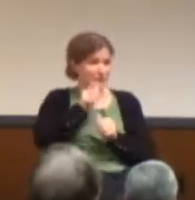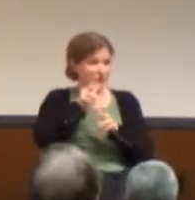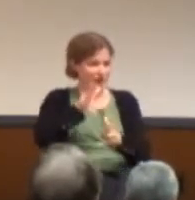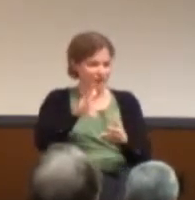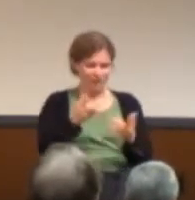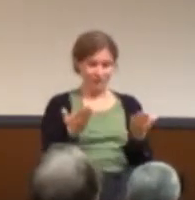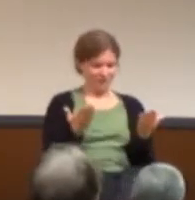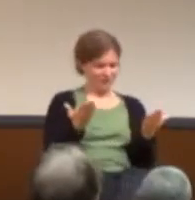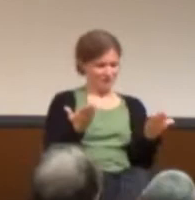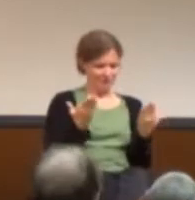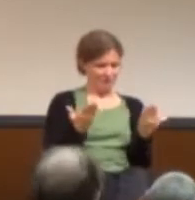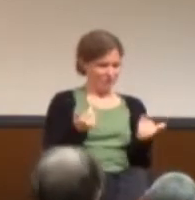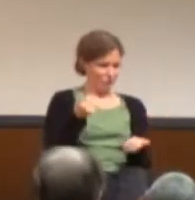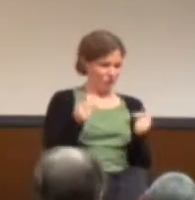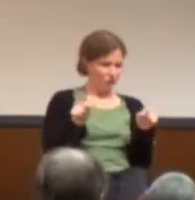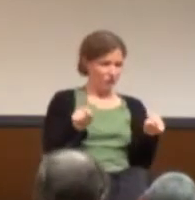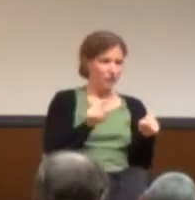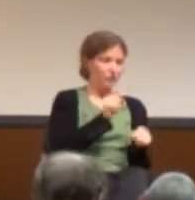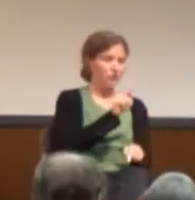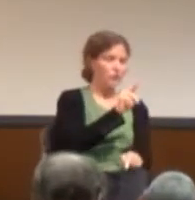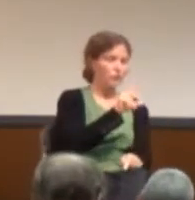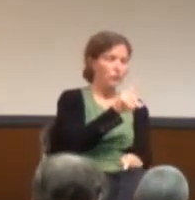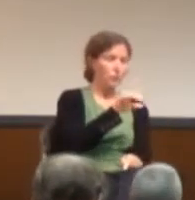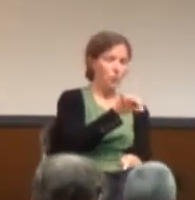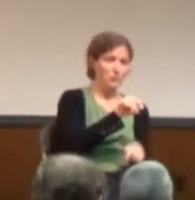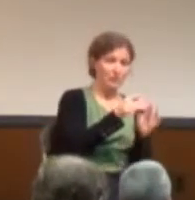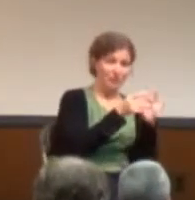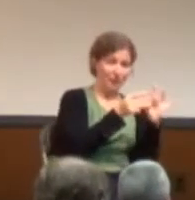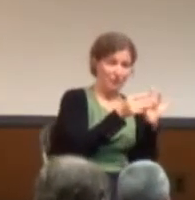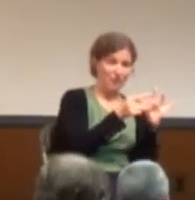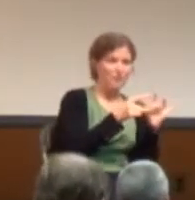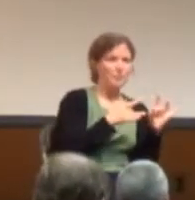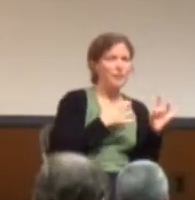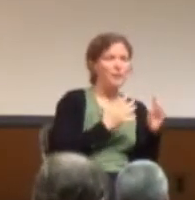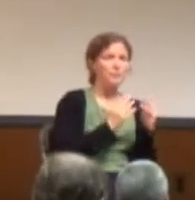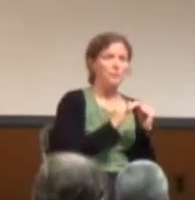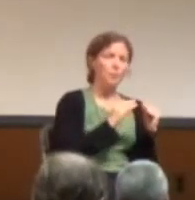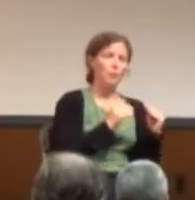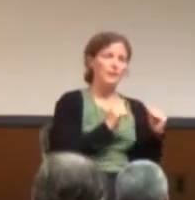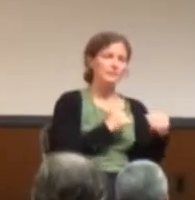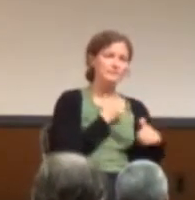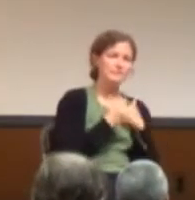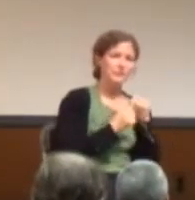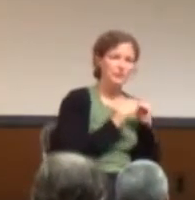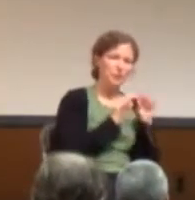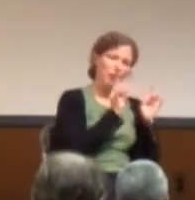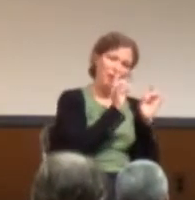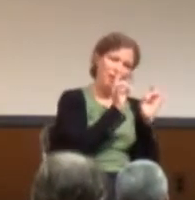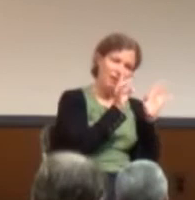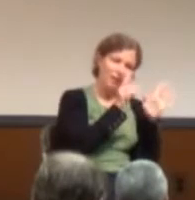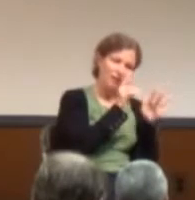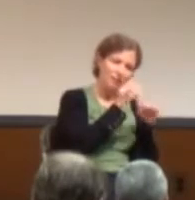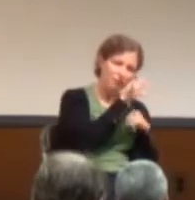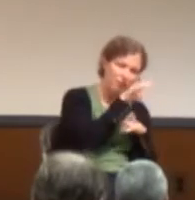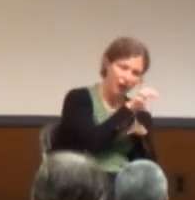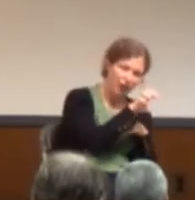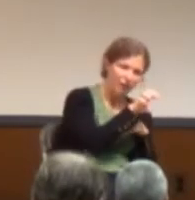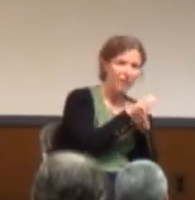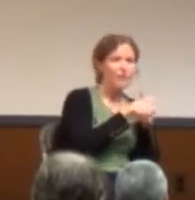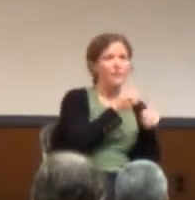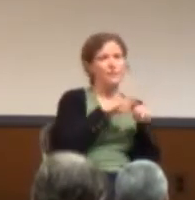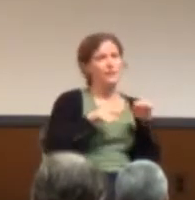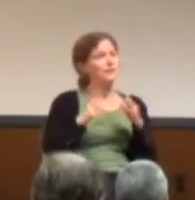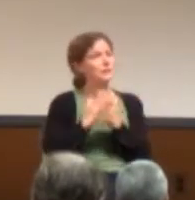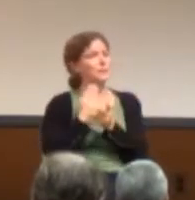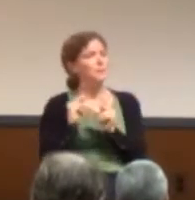part of the difference. Because what the trolls are saying is usually a more aggressive, more violent version of